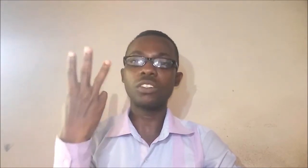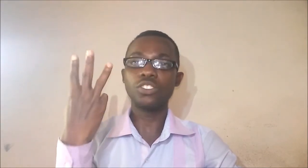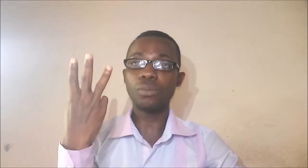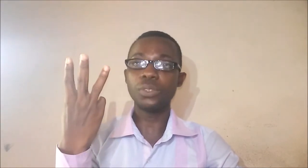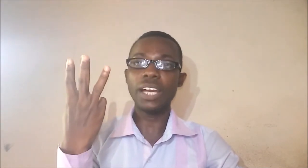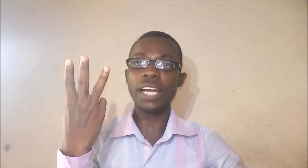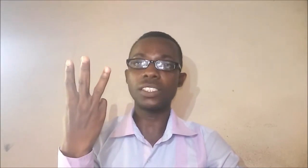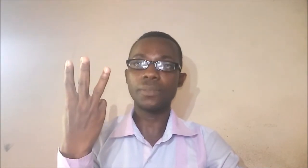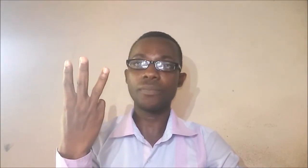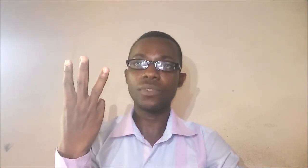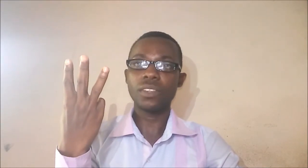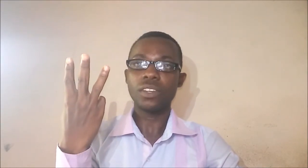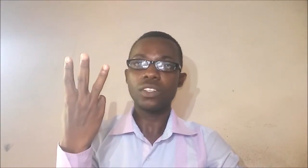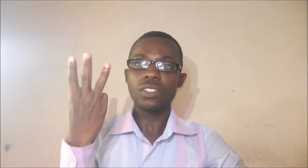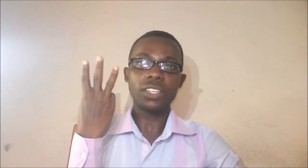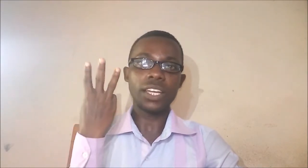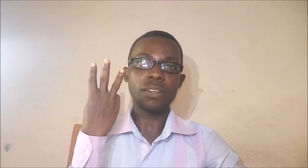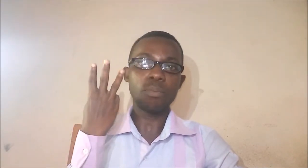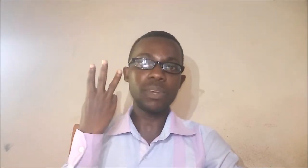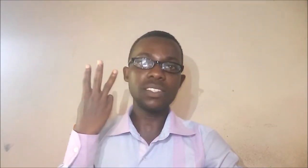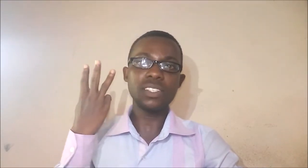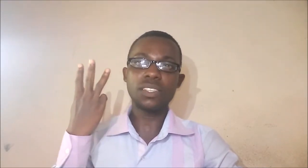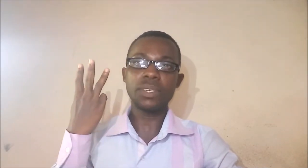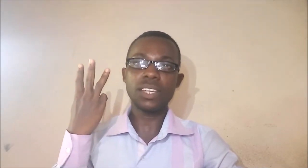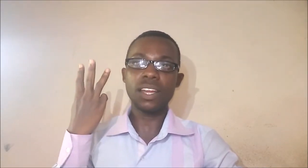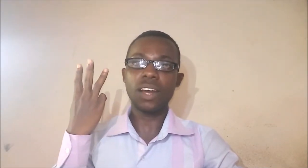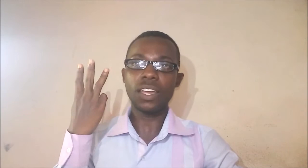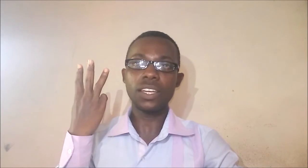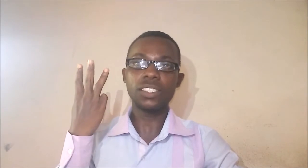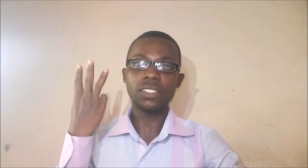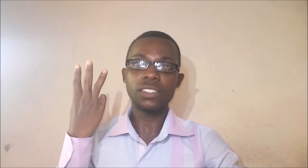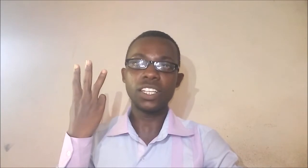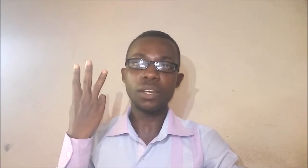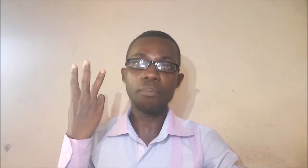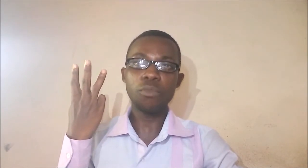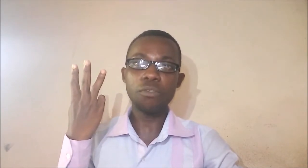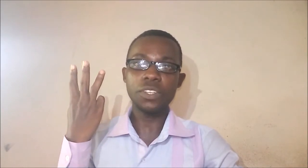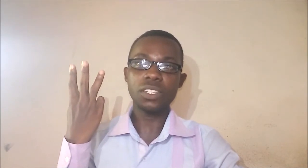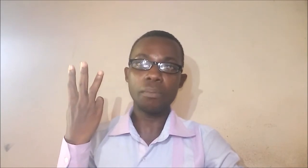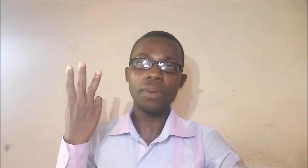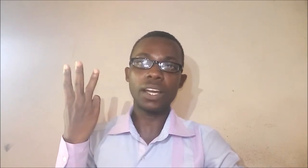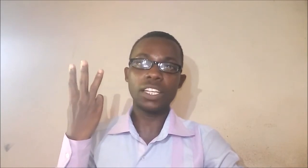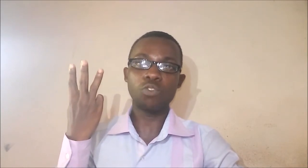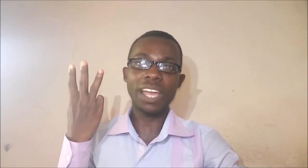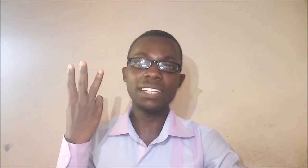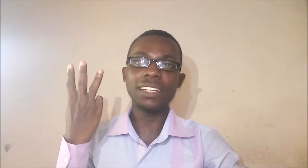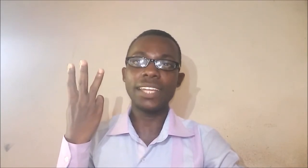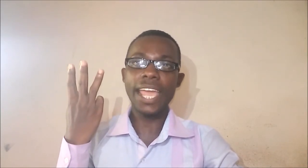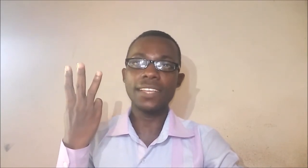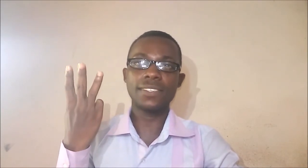W hand. Then, we place it beside our head, then move it back to end in an S.